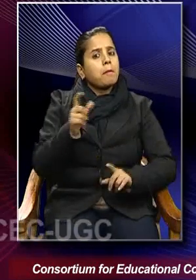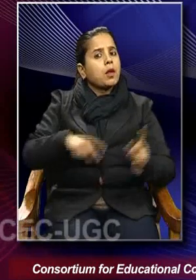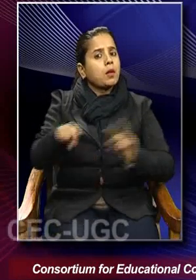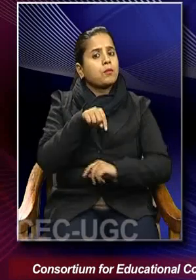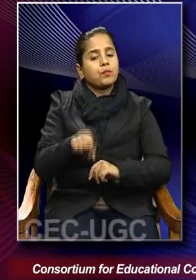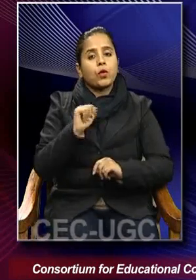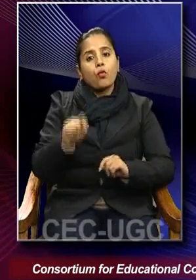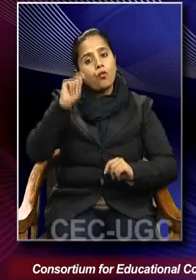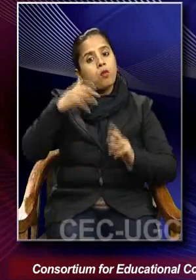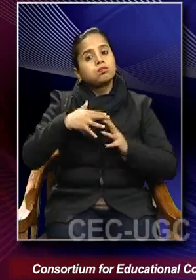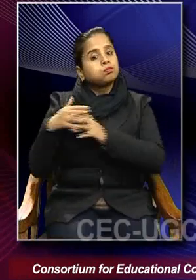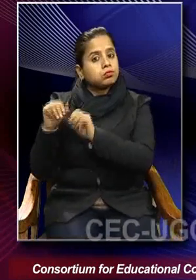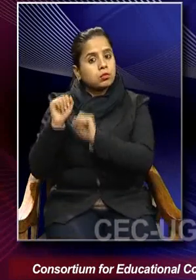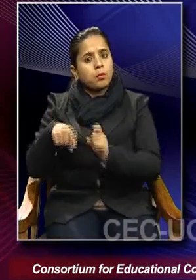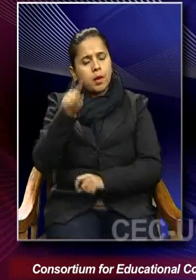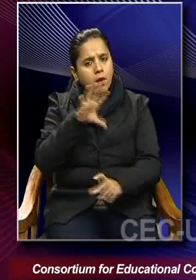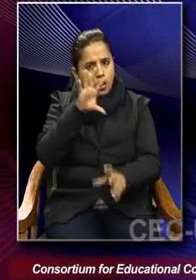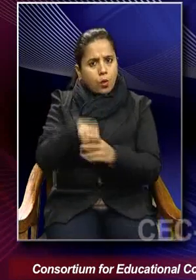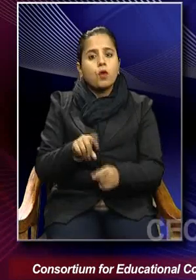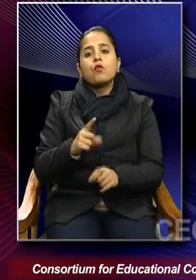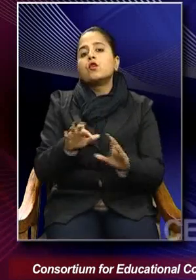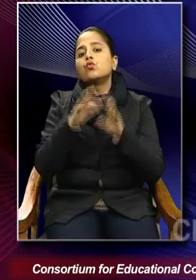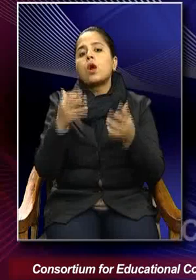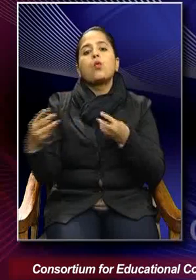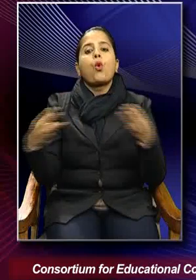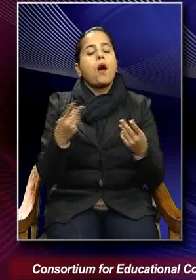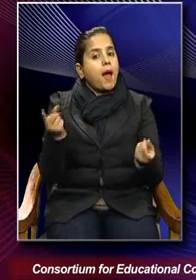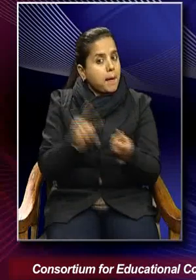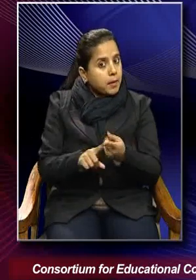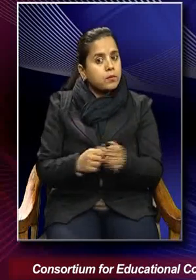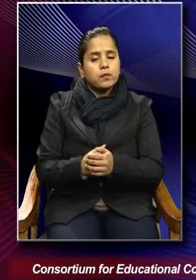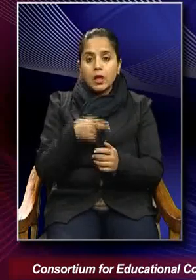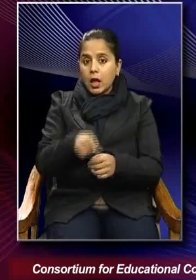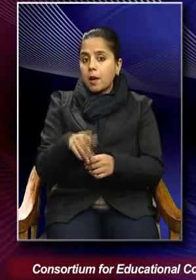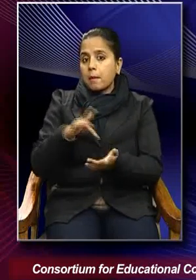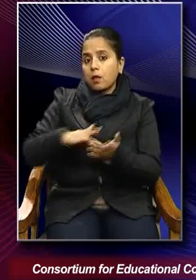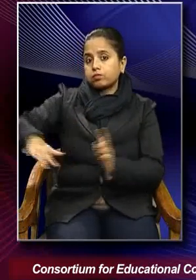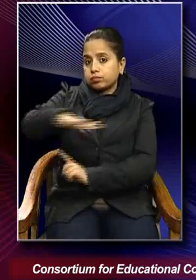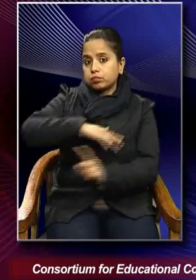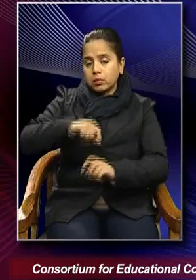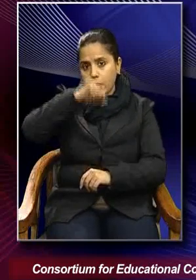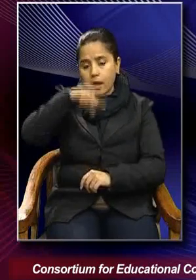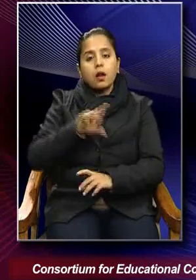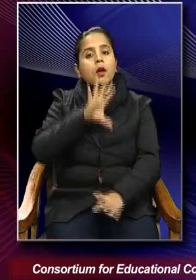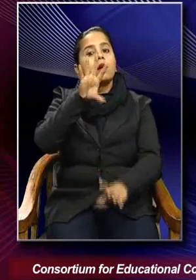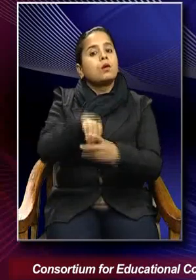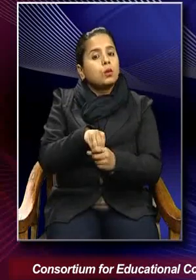western powers who were engaged in the first world war. And these colonies, India included,